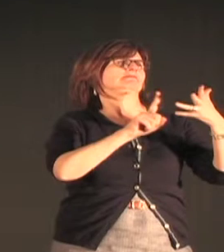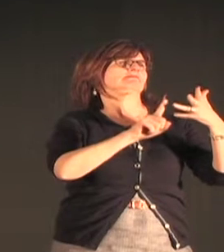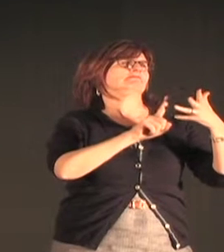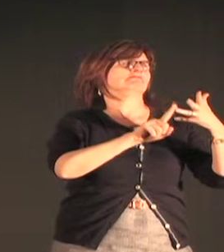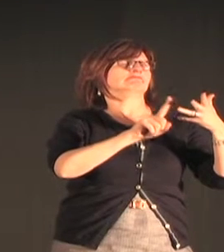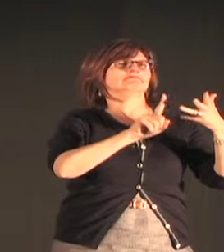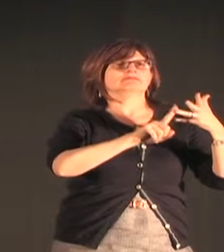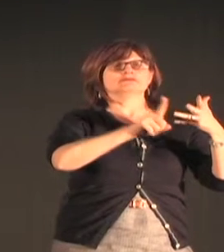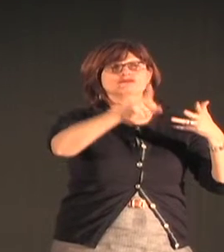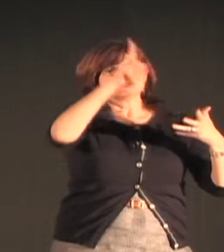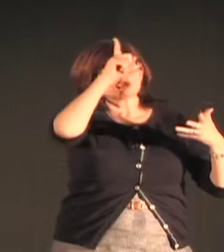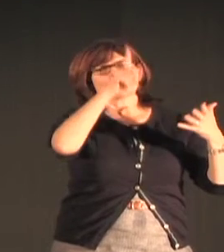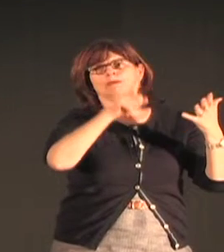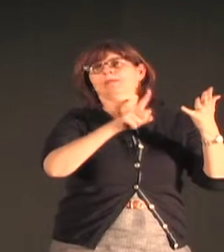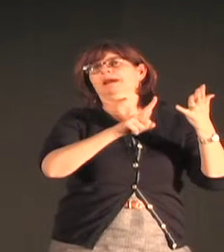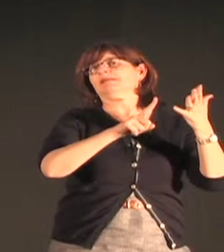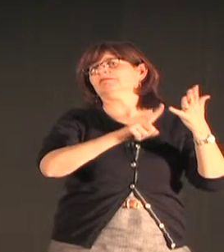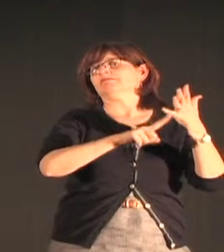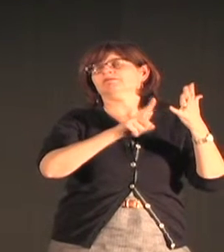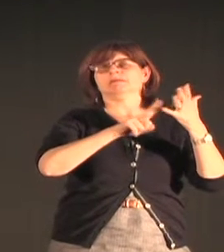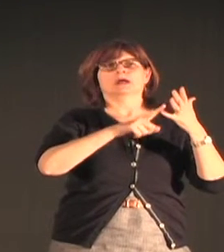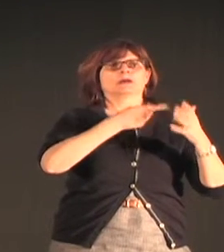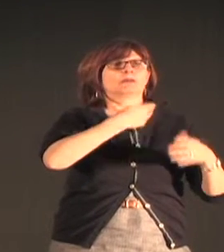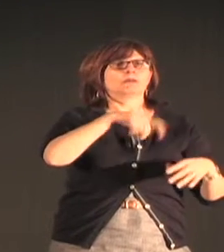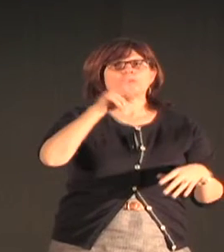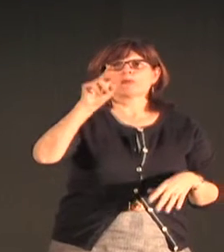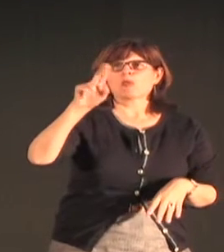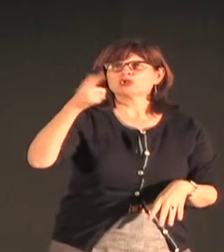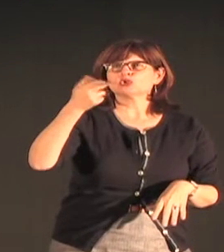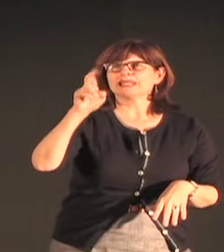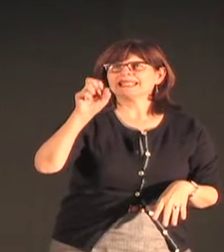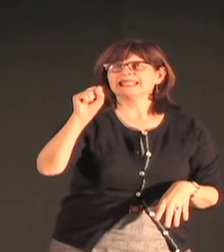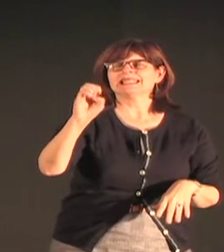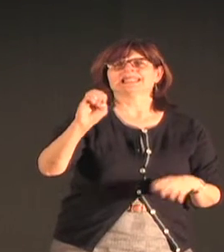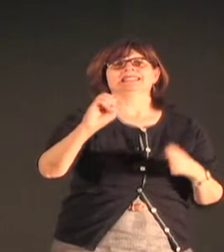So people have studied French, Italian, German, Portuguese,